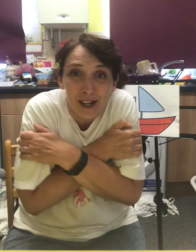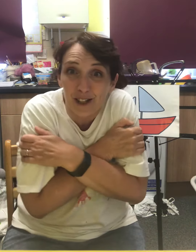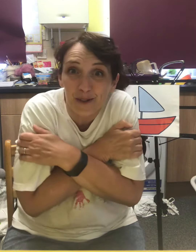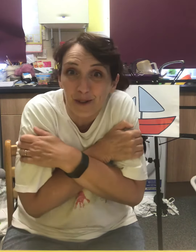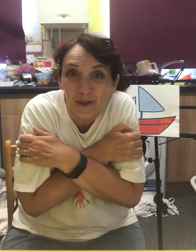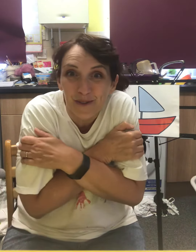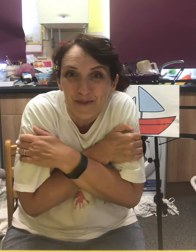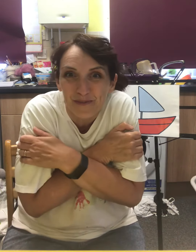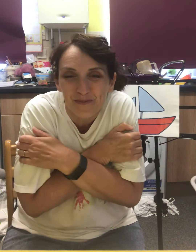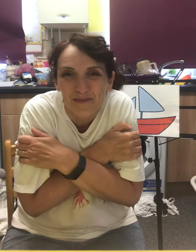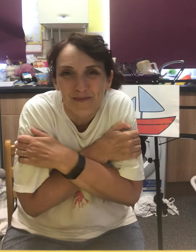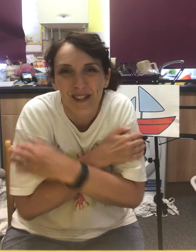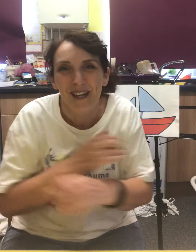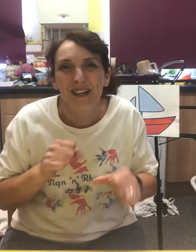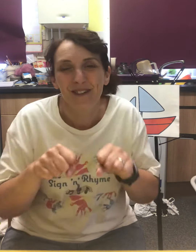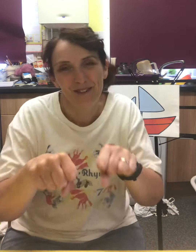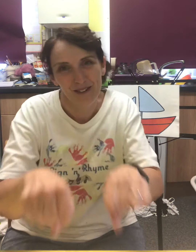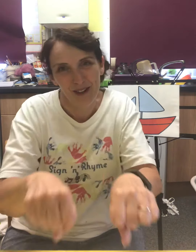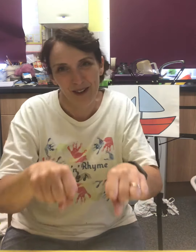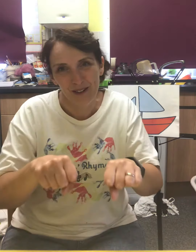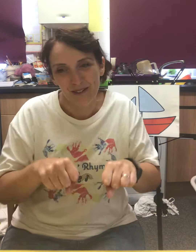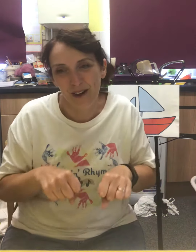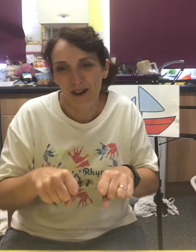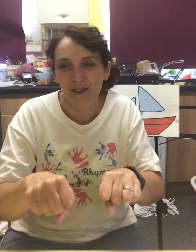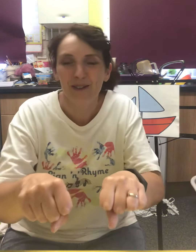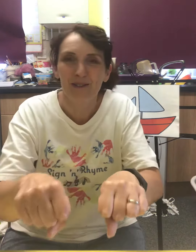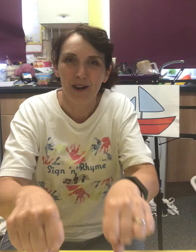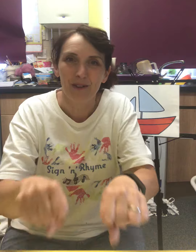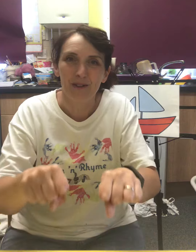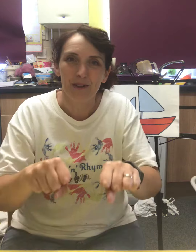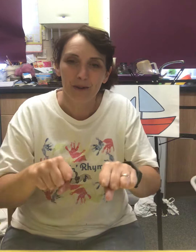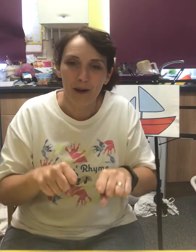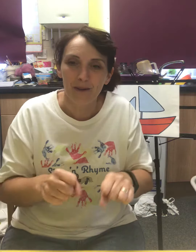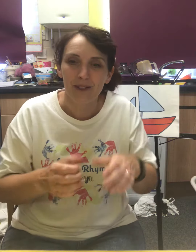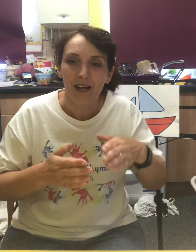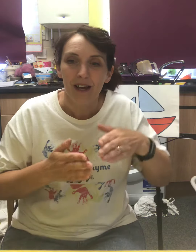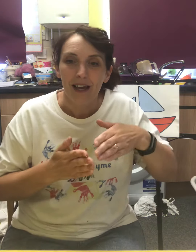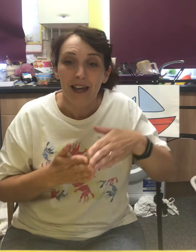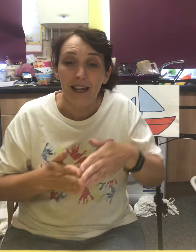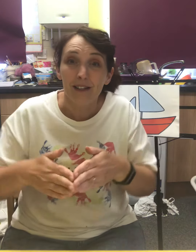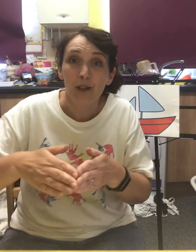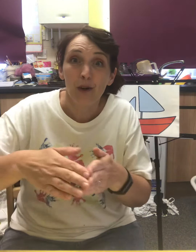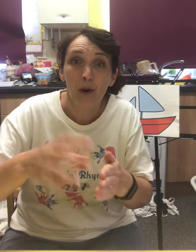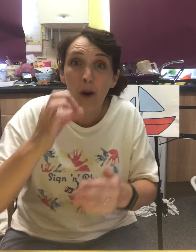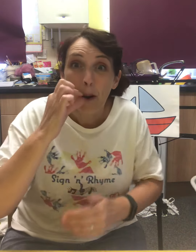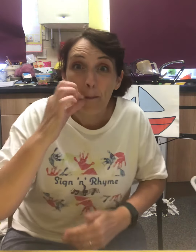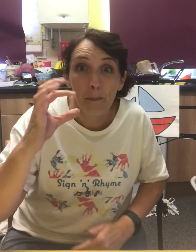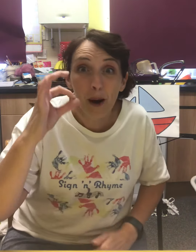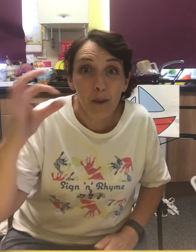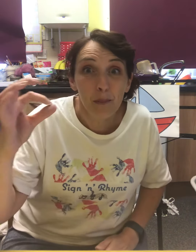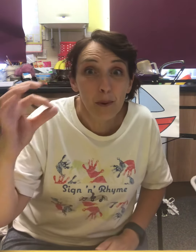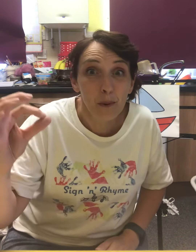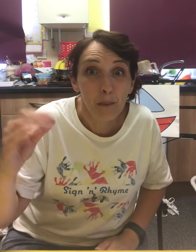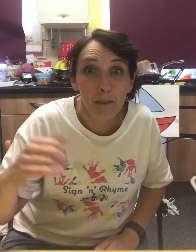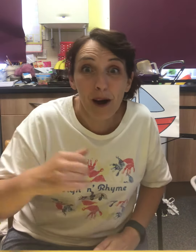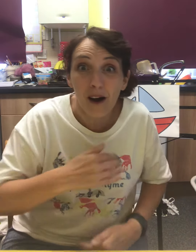cuddle. Row row row your boat, in your bubble bath.